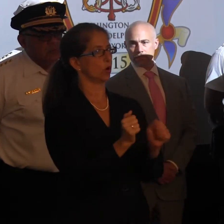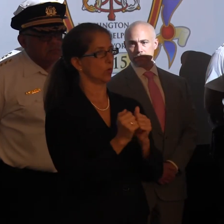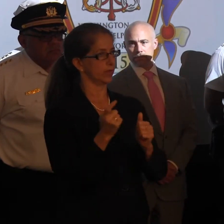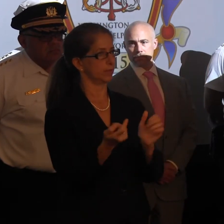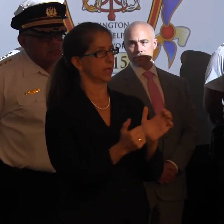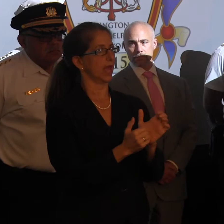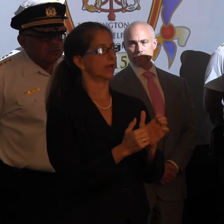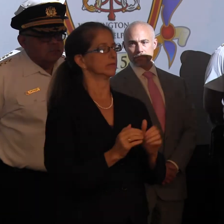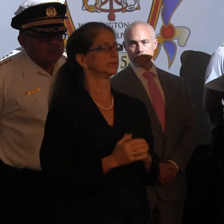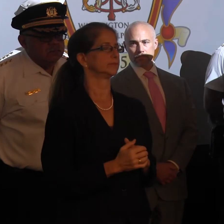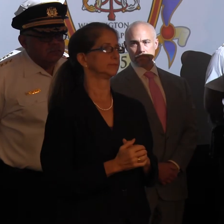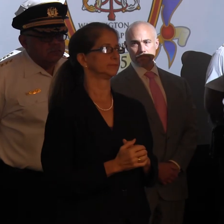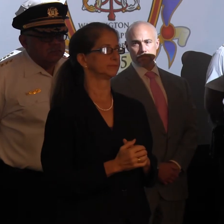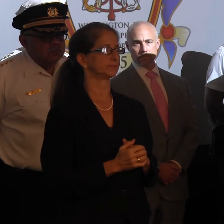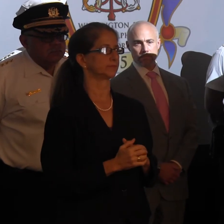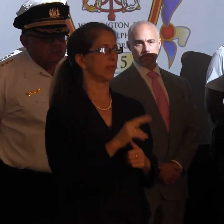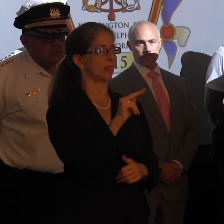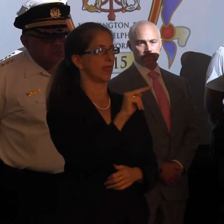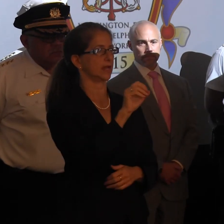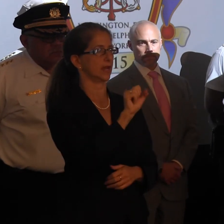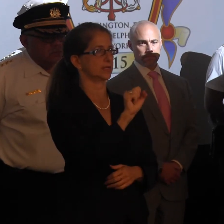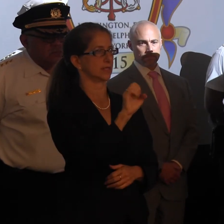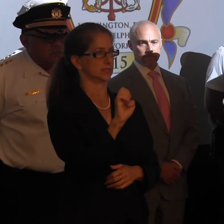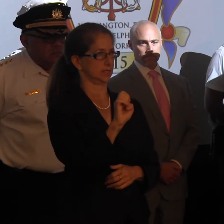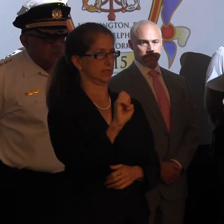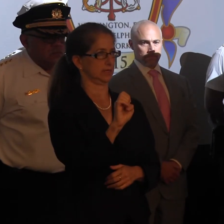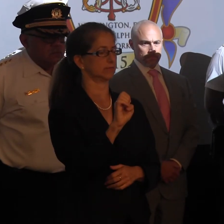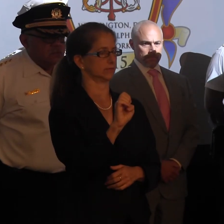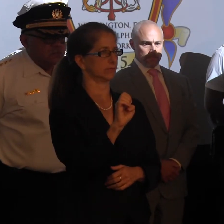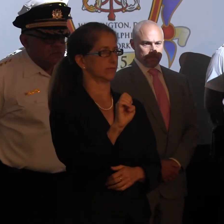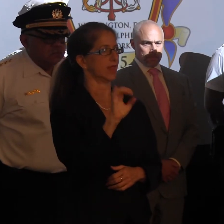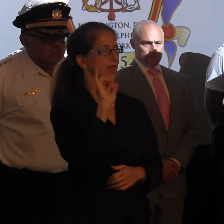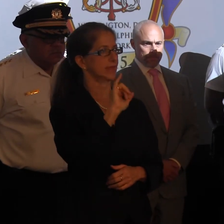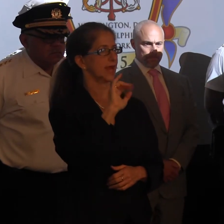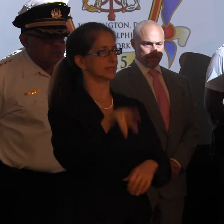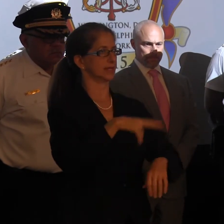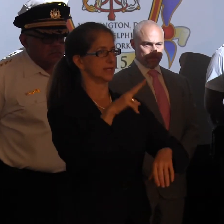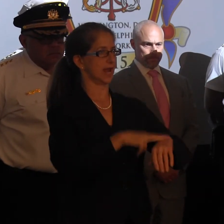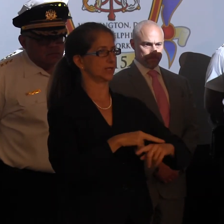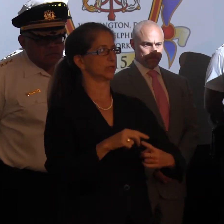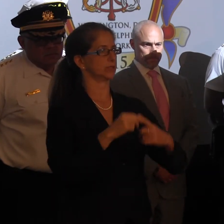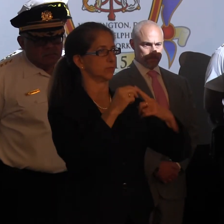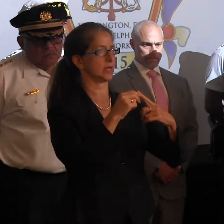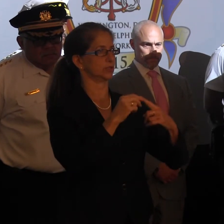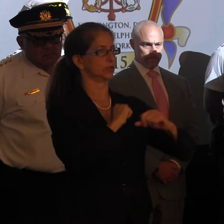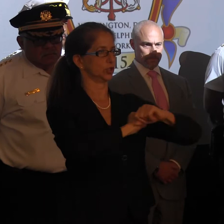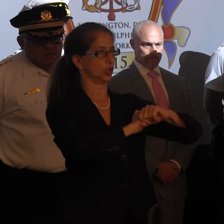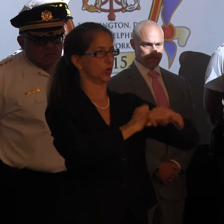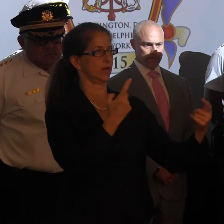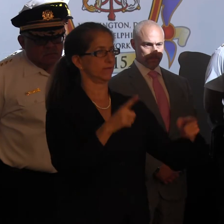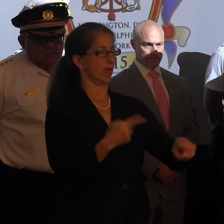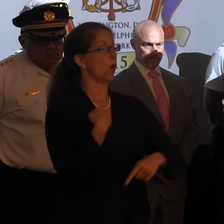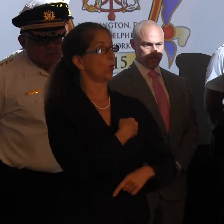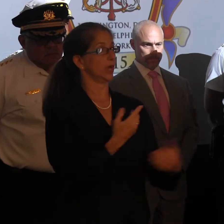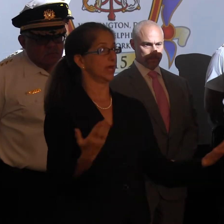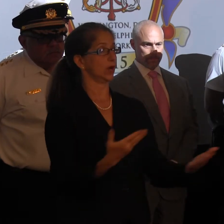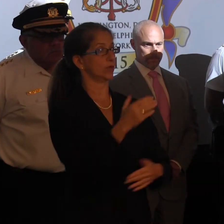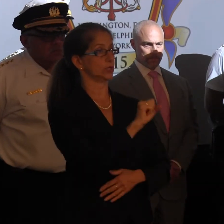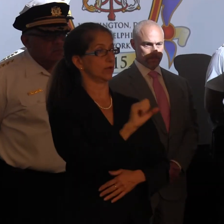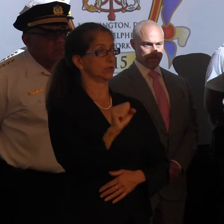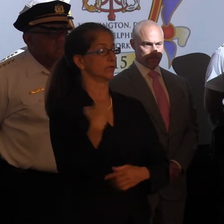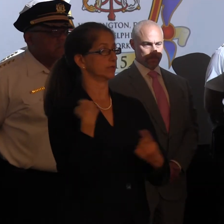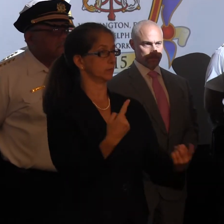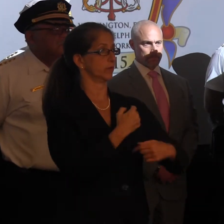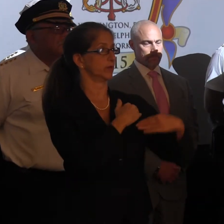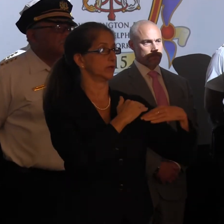again as well. The NSSE, as the Secretary mentioned, is a national special security event. We've, the Secret Service, has been